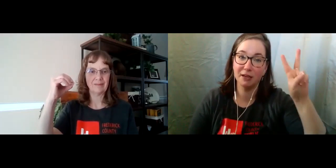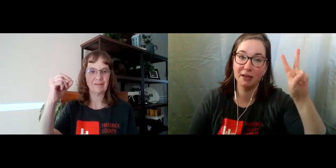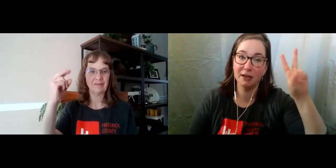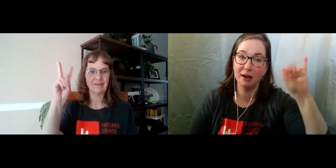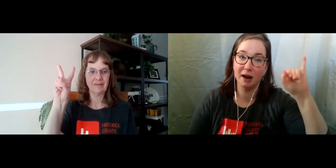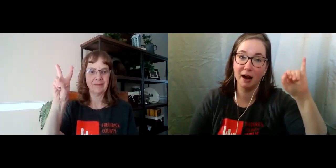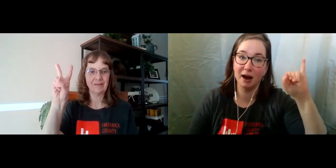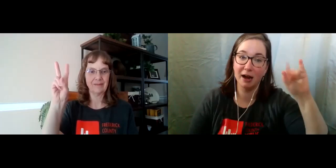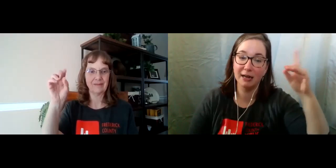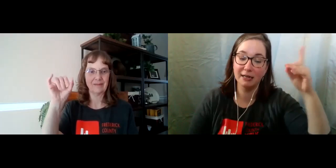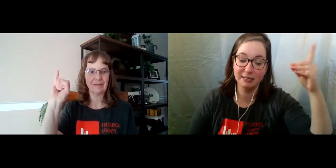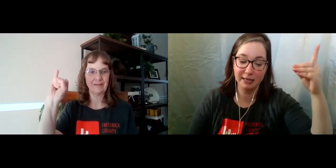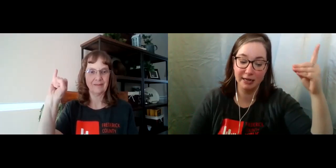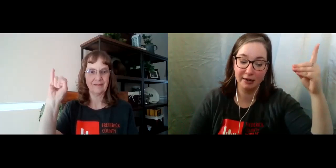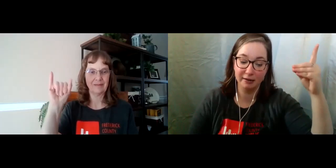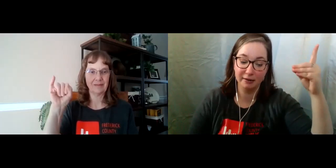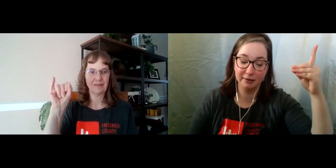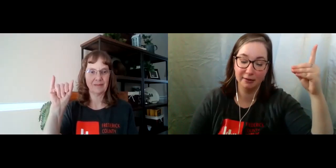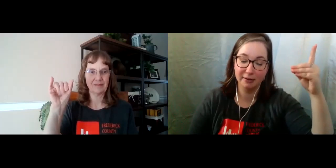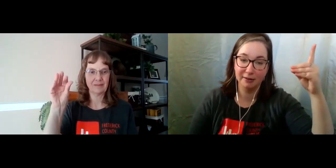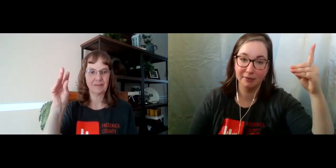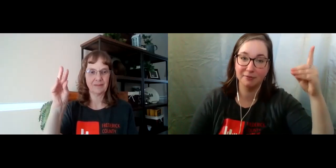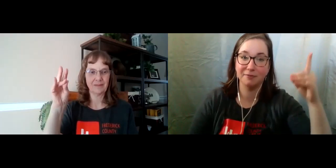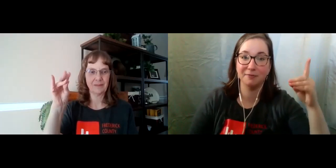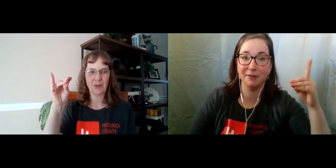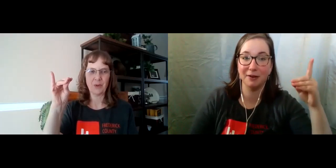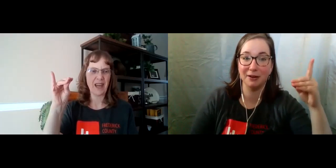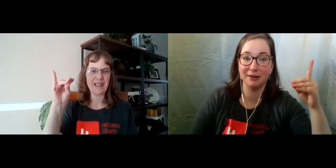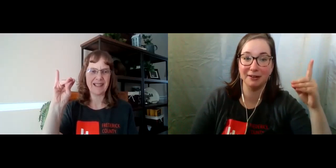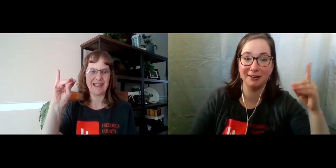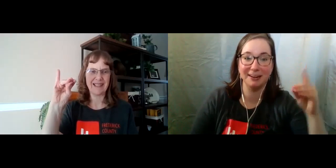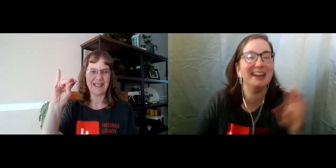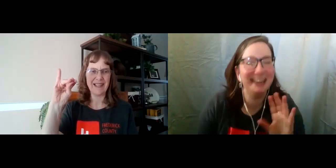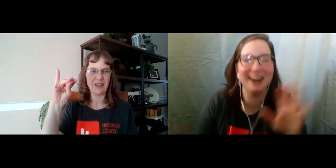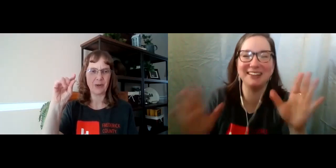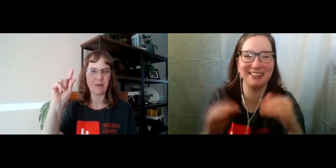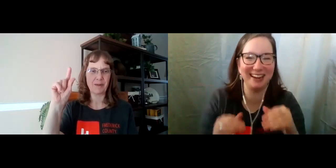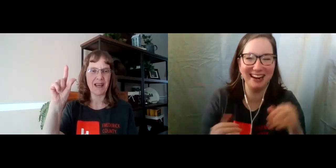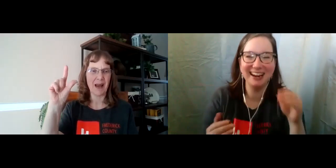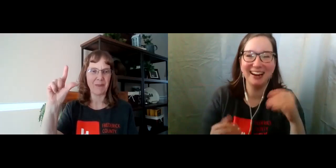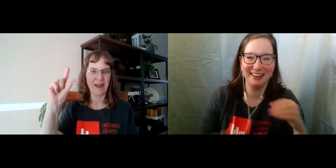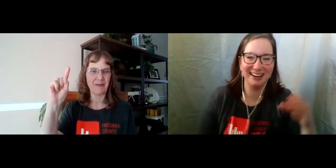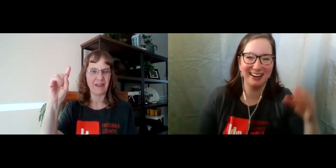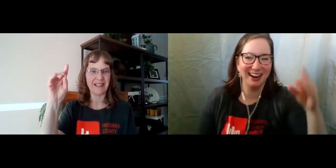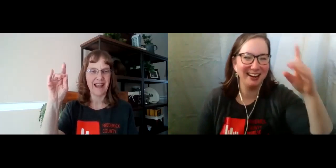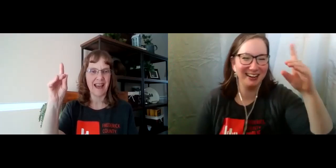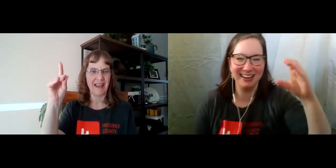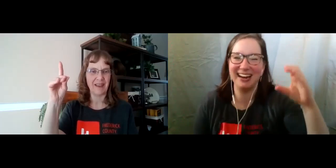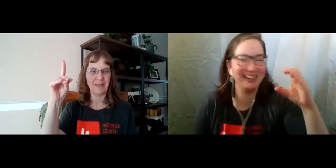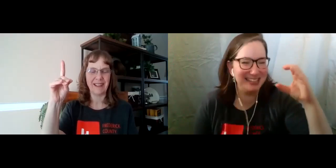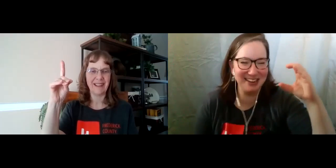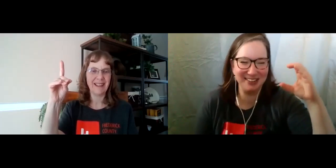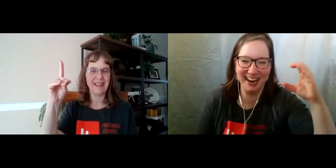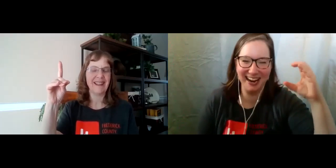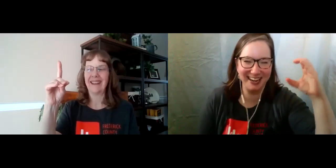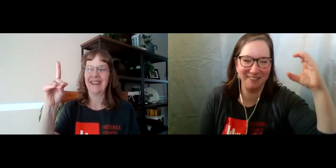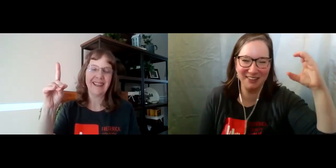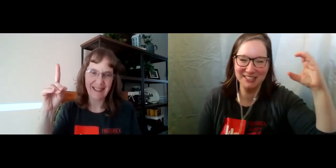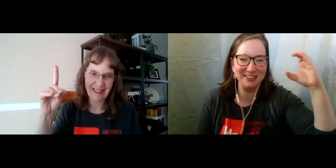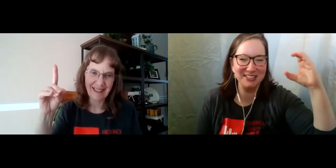-I-D. Very good. No, it's okay. Yeah. Every time. It's okay. Yeah. Once you